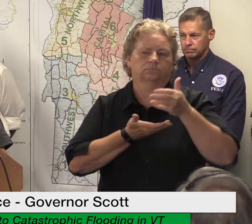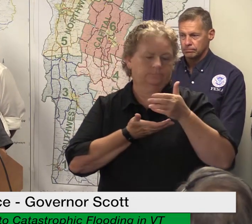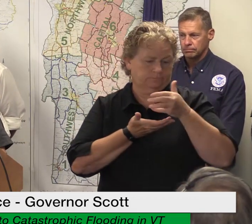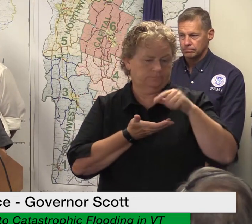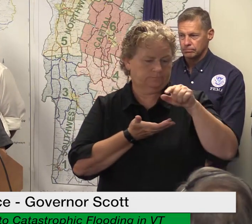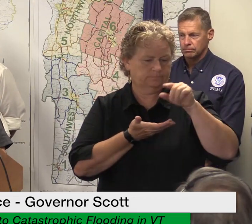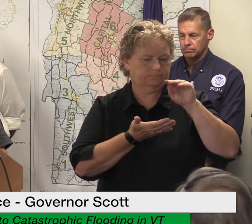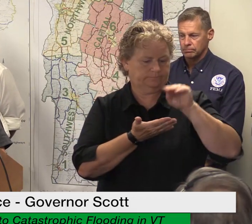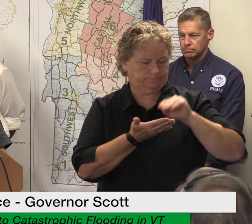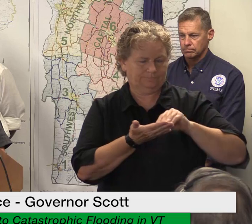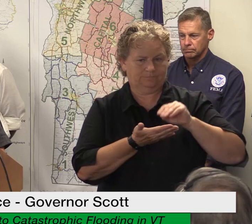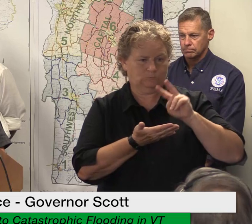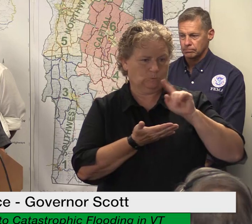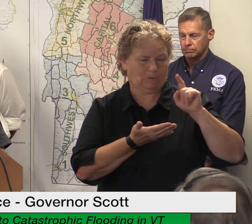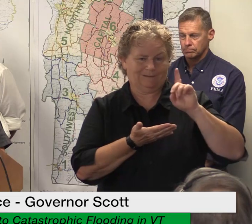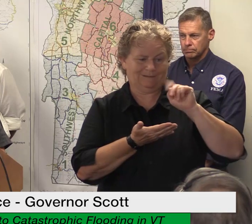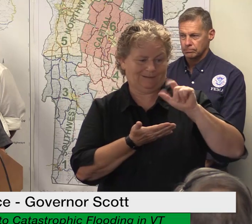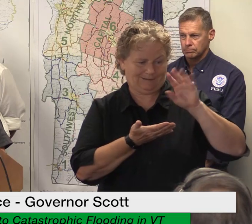things back better than ever